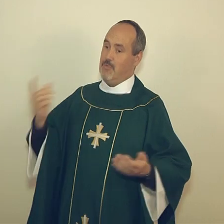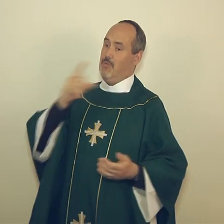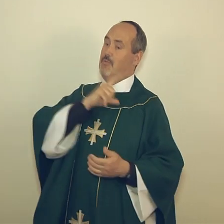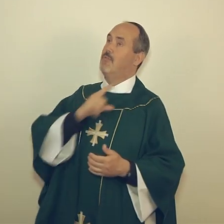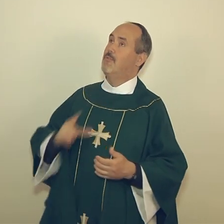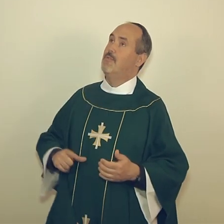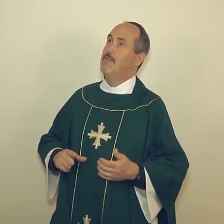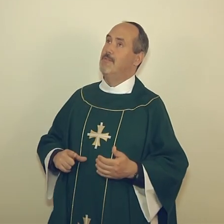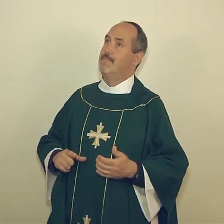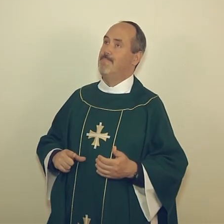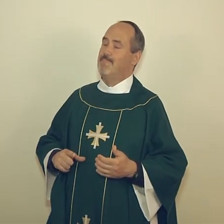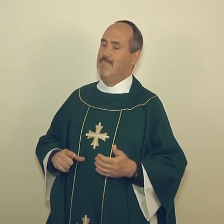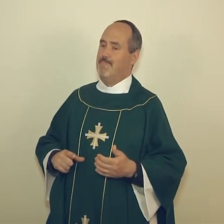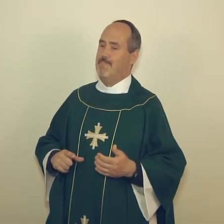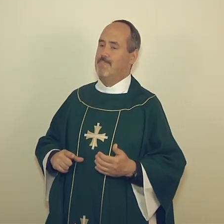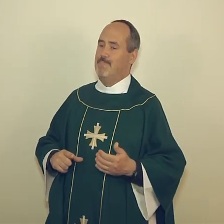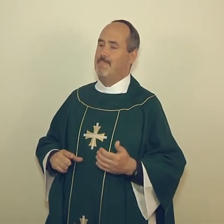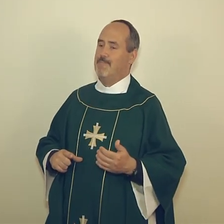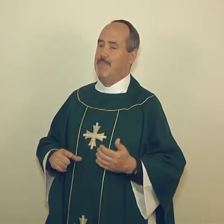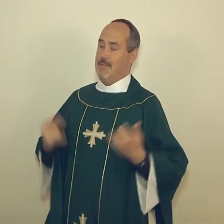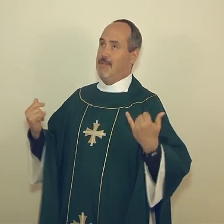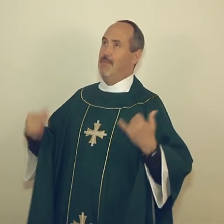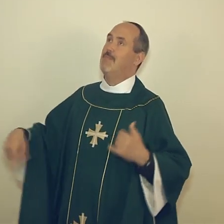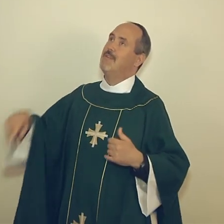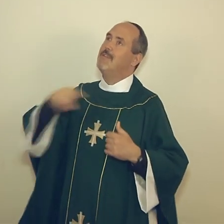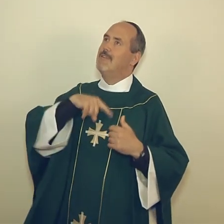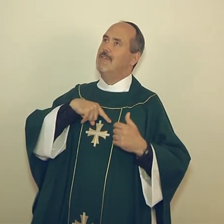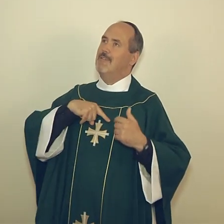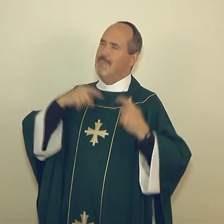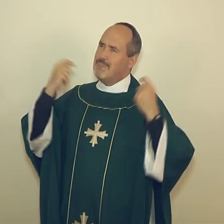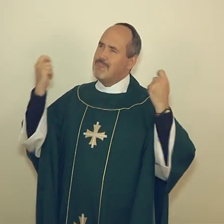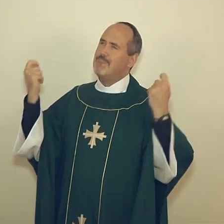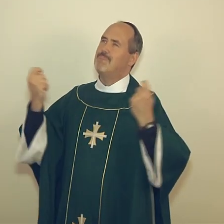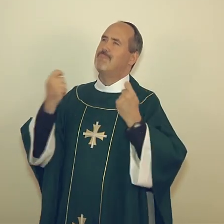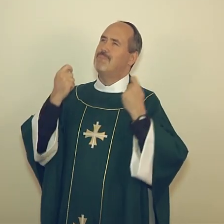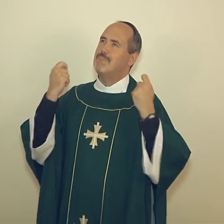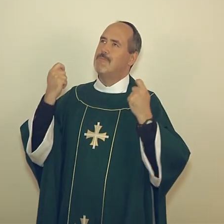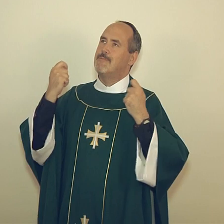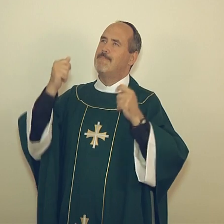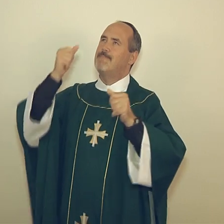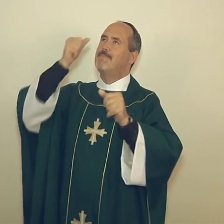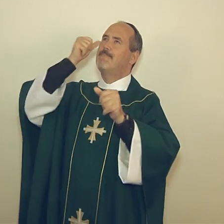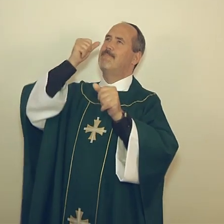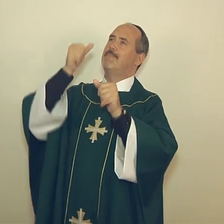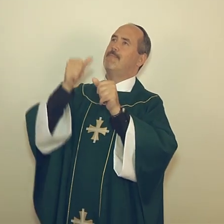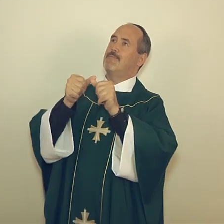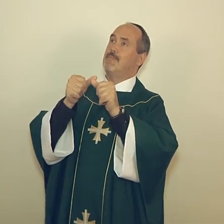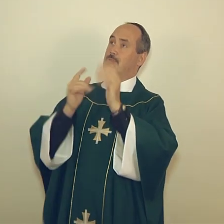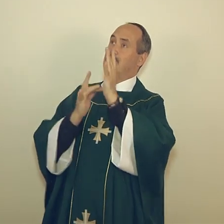Therefore, as we celebrate the memorial of his death and resurrection,